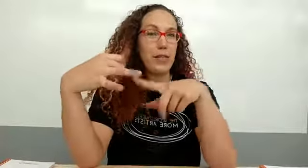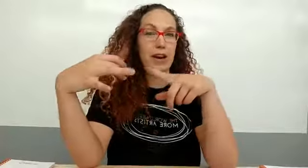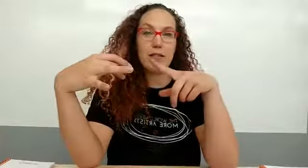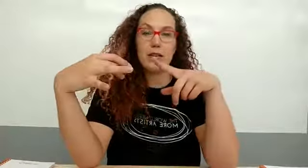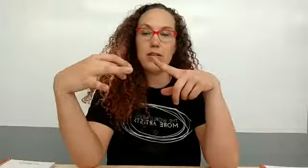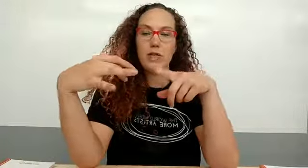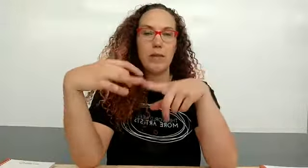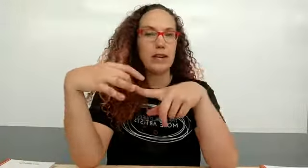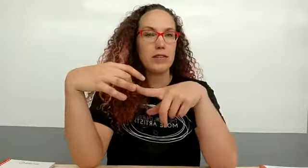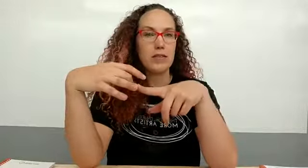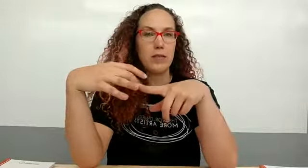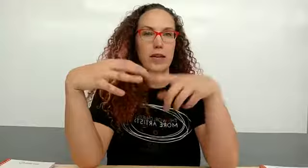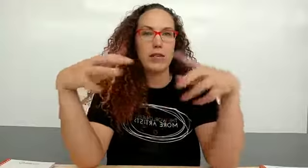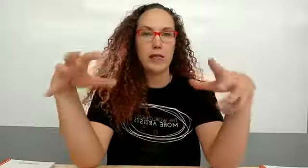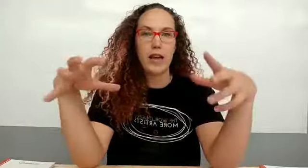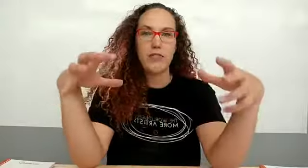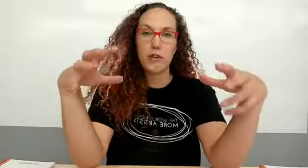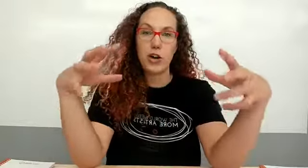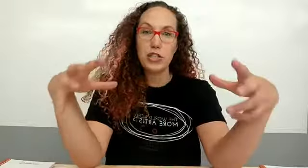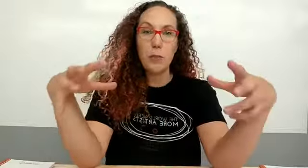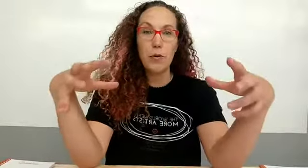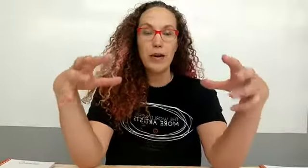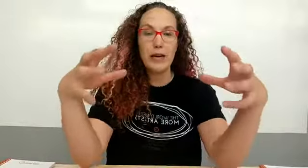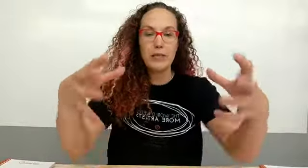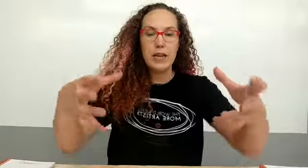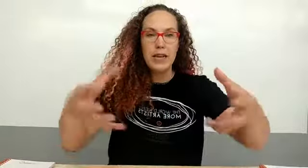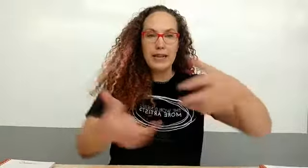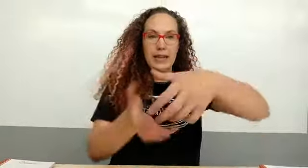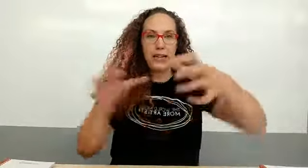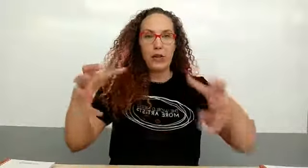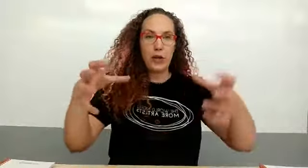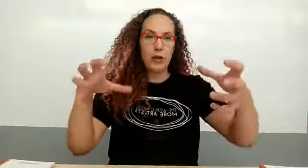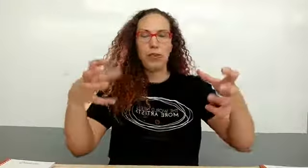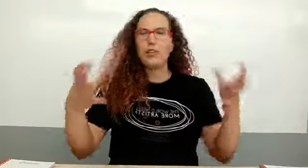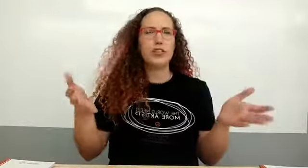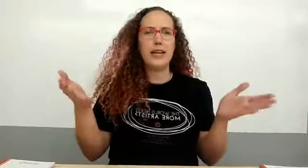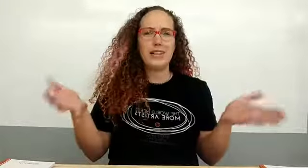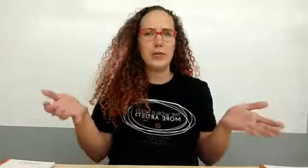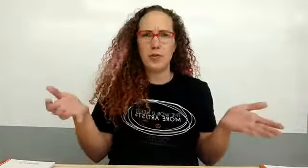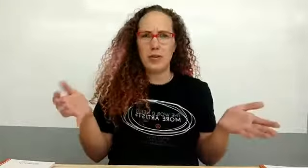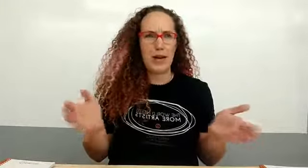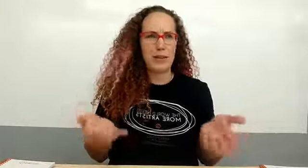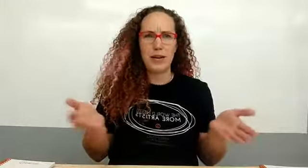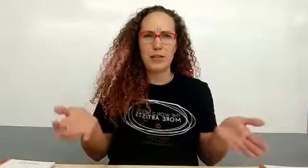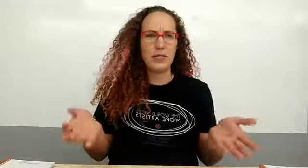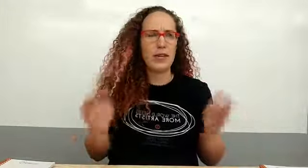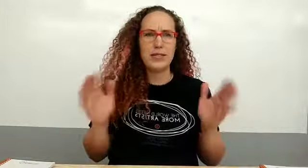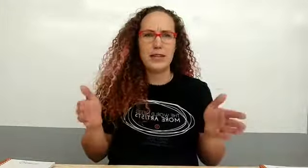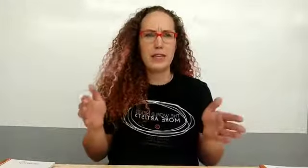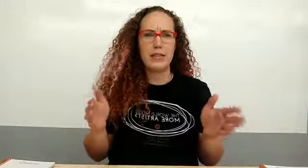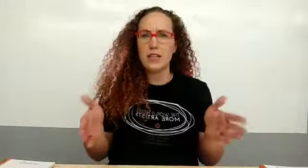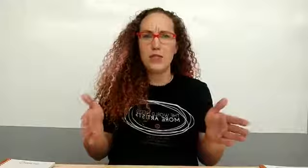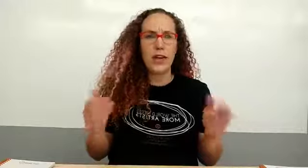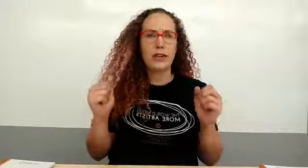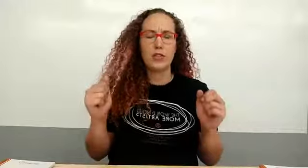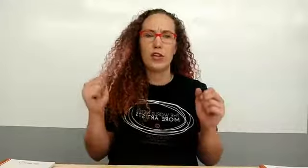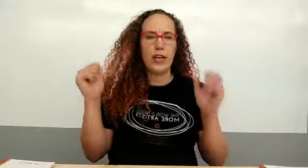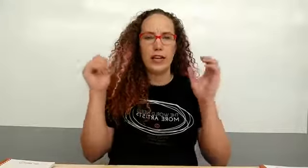boxes or the boxes that we create for our adult programs it's like a little cardboard it looks just like a subscription box right so if get stitch fix or you get